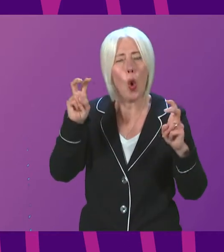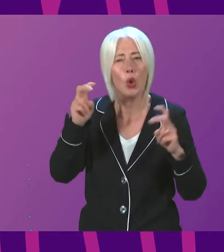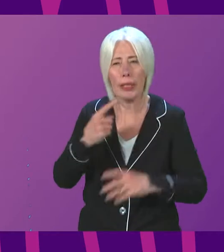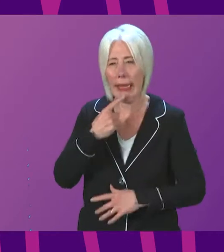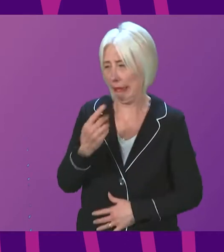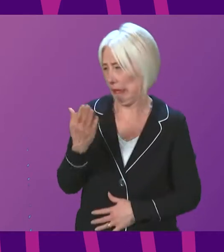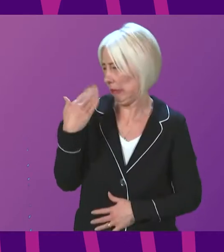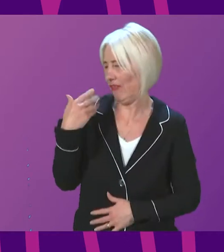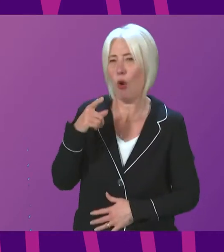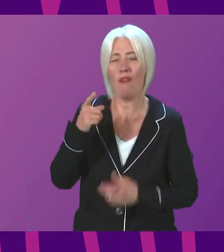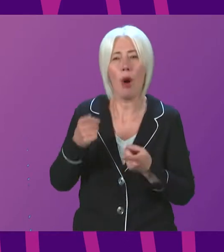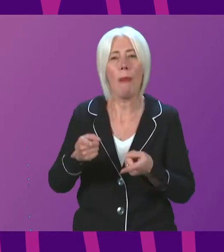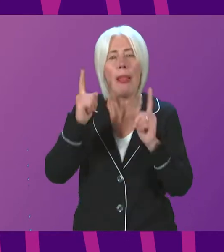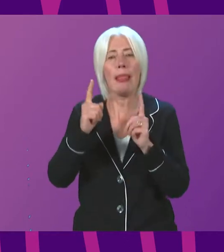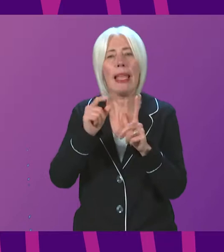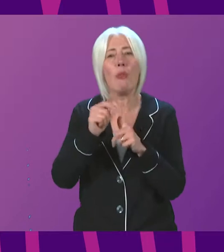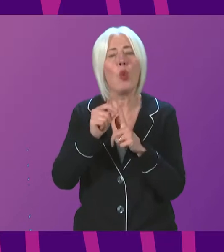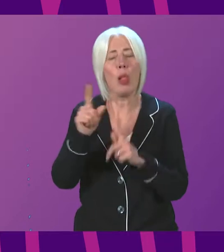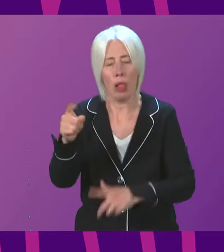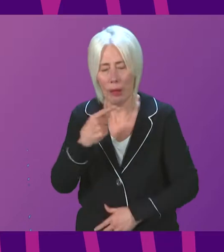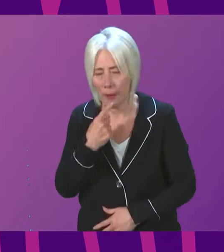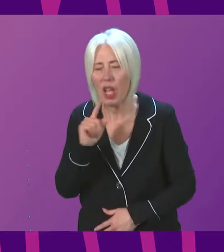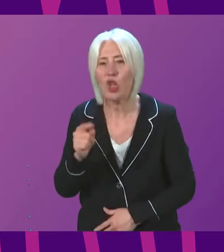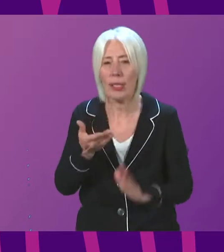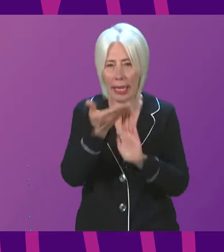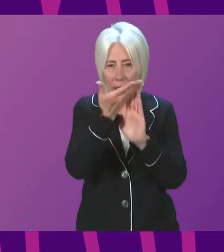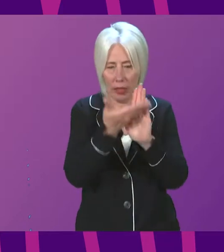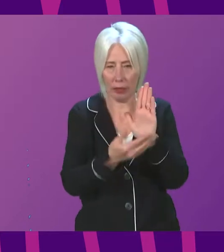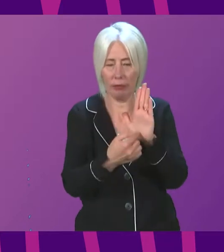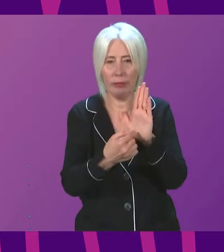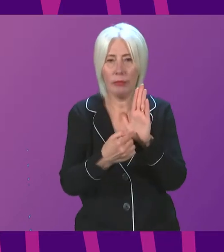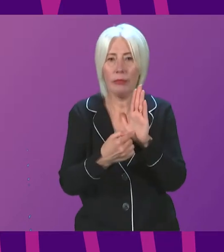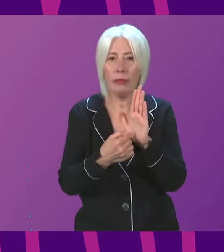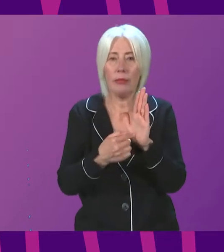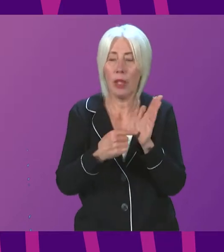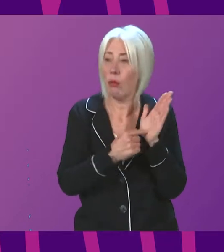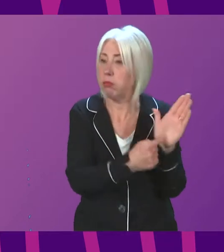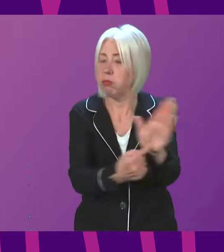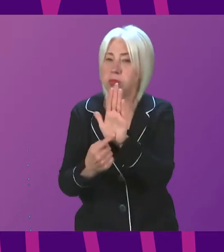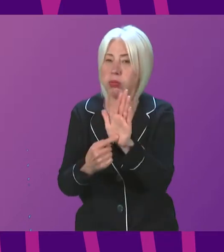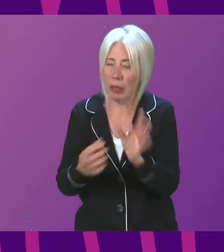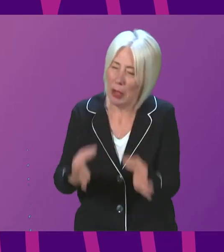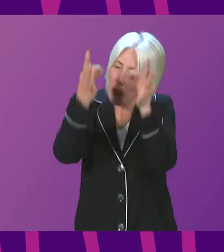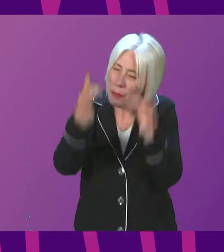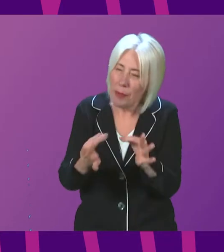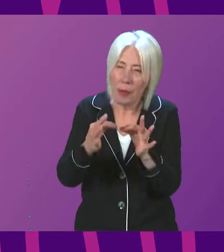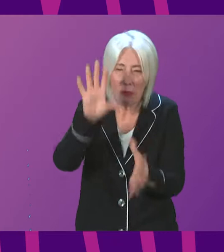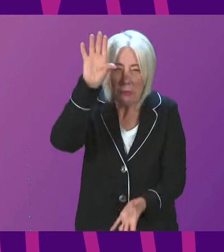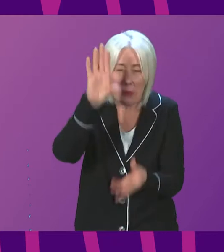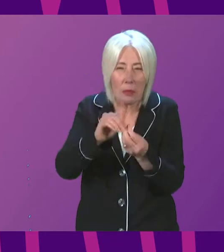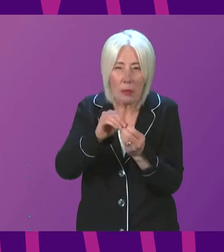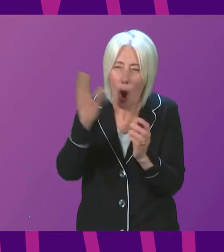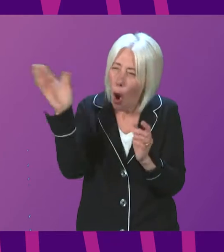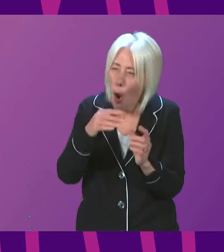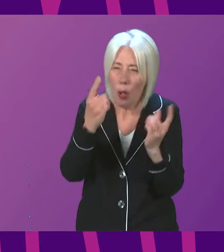Poole, in which Lady Poole said that the terms of reference do not attempt to present a definitive list of every issue